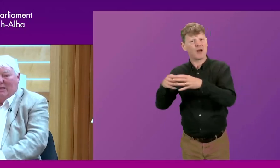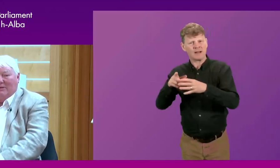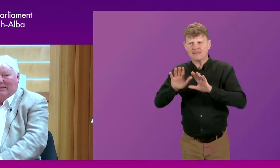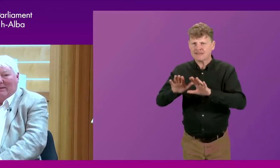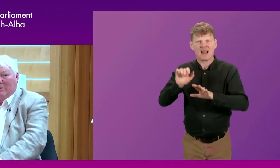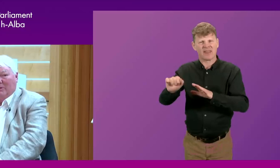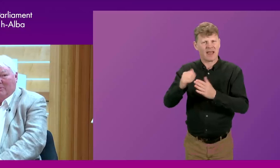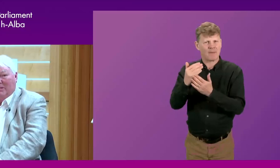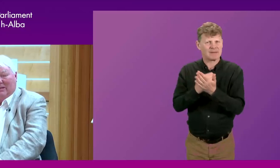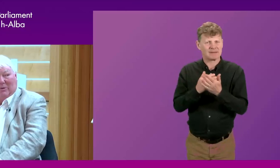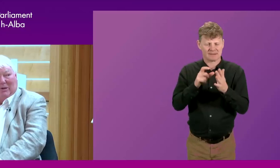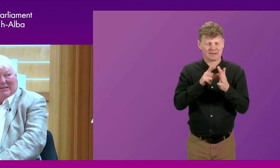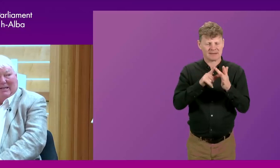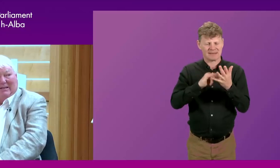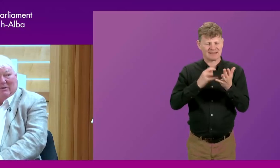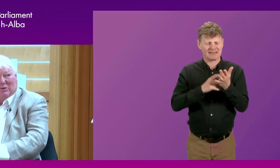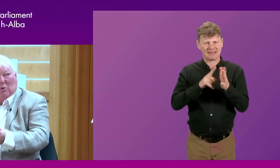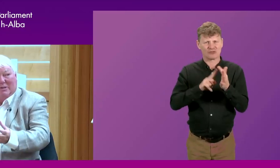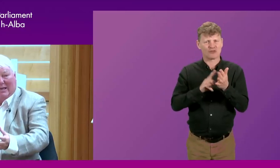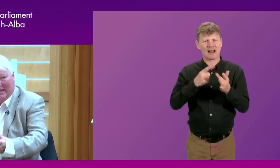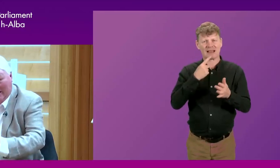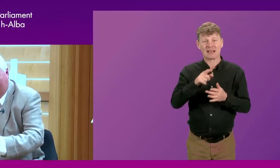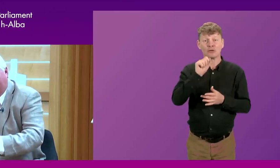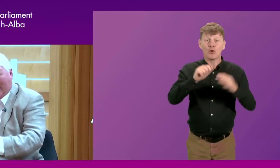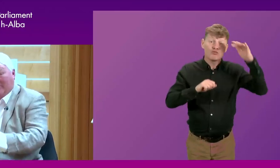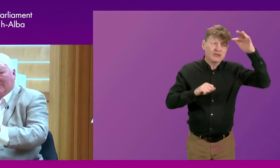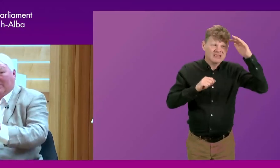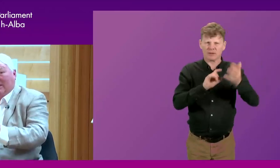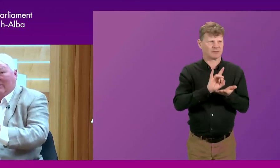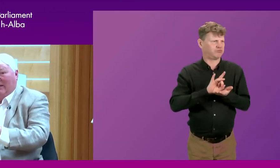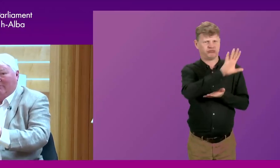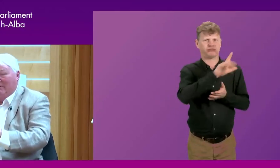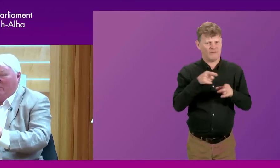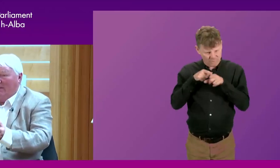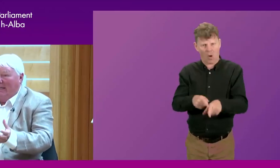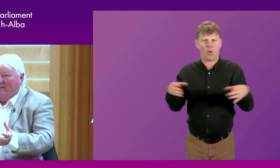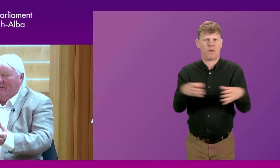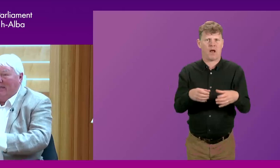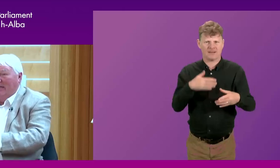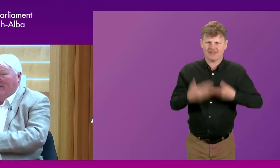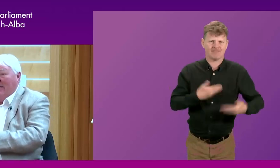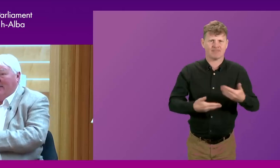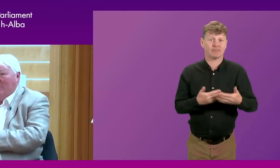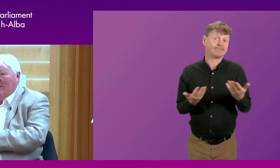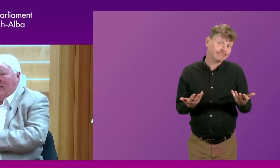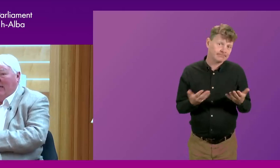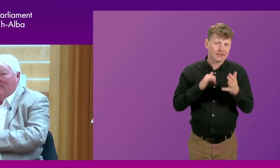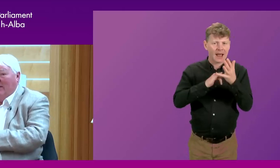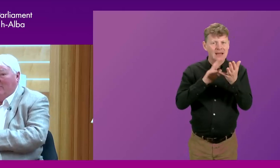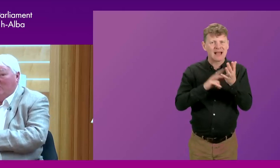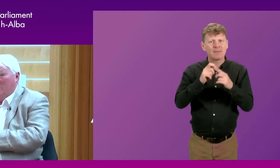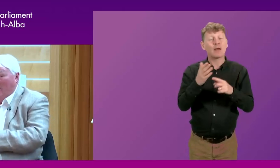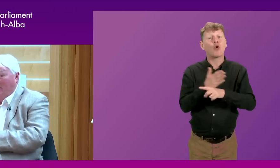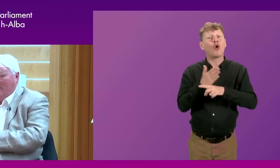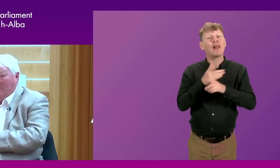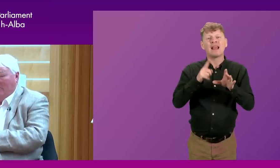think it was Disraeli who said, damn your principles, stick to your party. And so there's always that attempt to get the government through. In the case of the SNP in the earlier